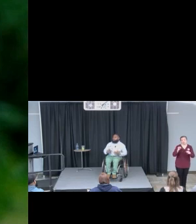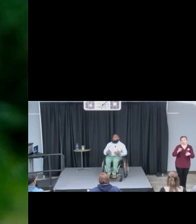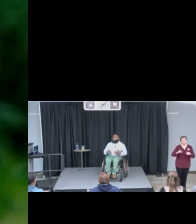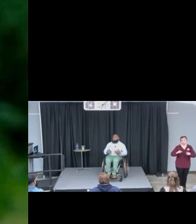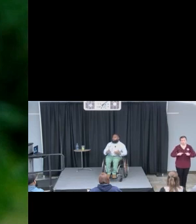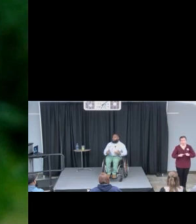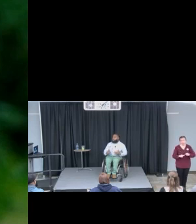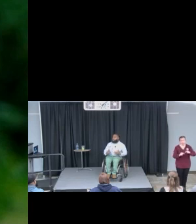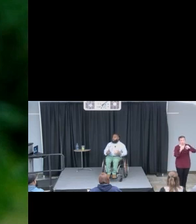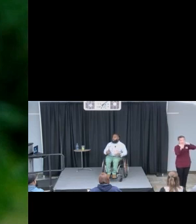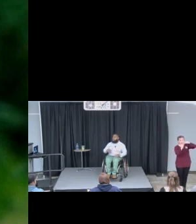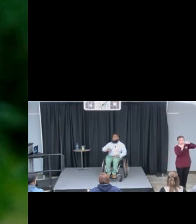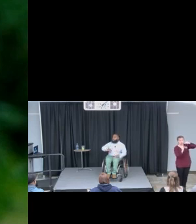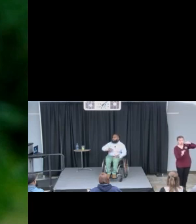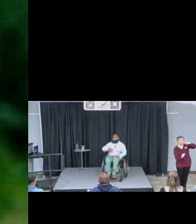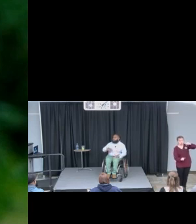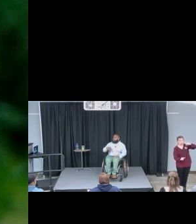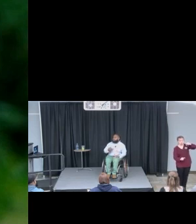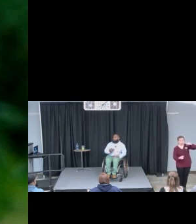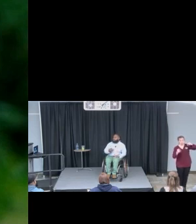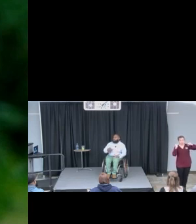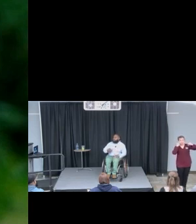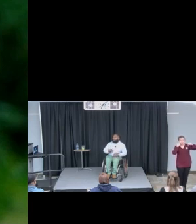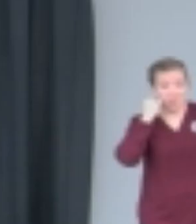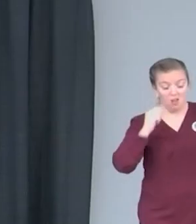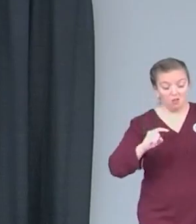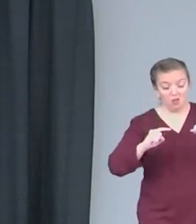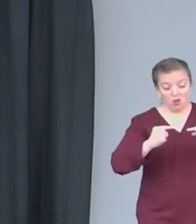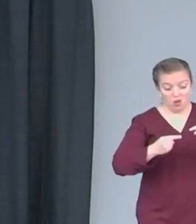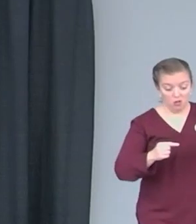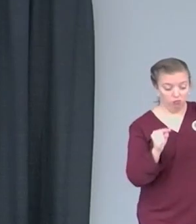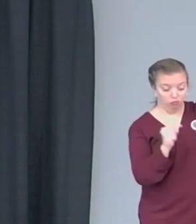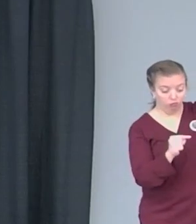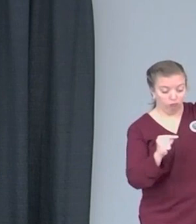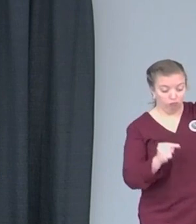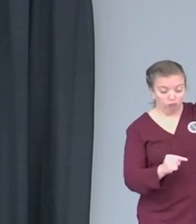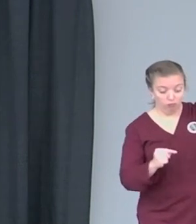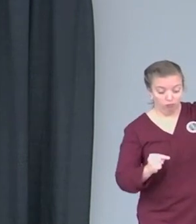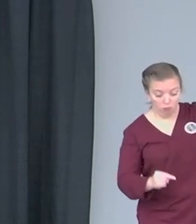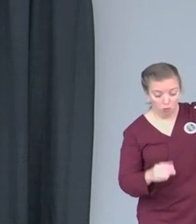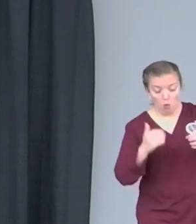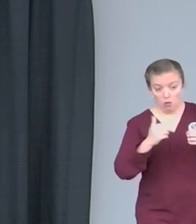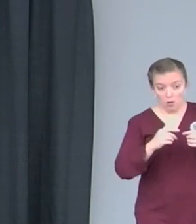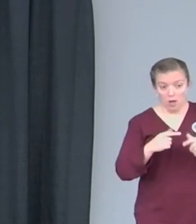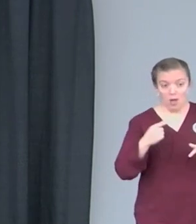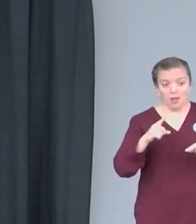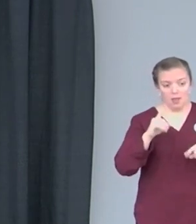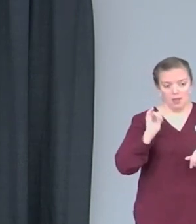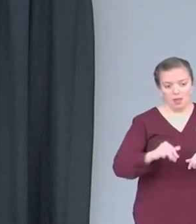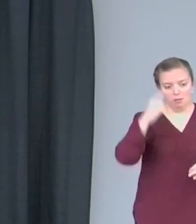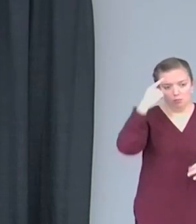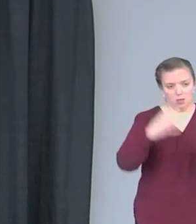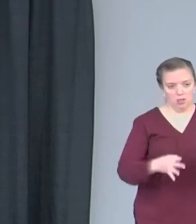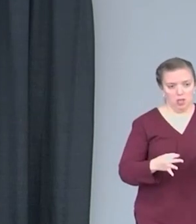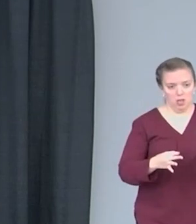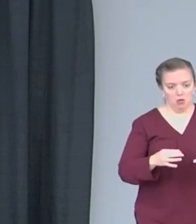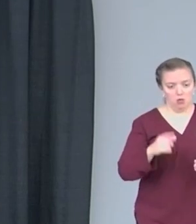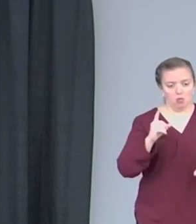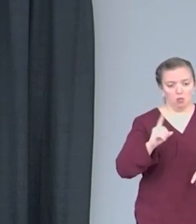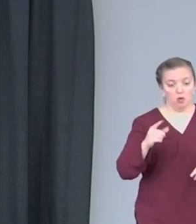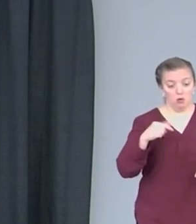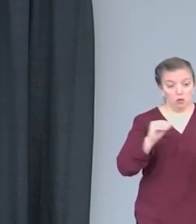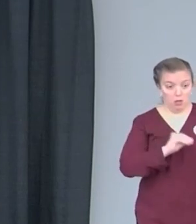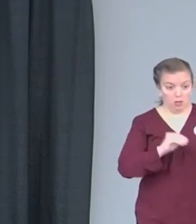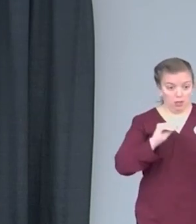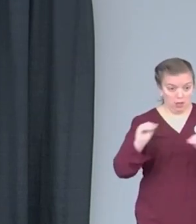spinal cord is impacted is where your, your emotion and feeling probably will stop. So you have individuals that are from the neck down. For